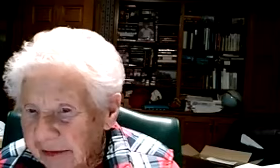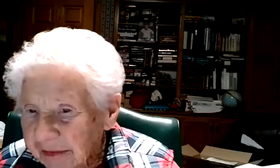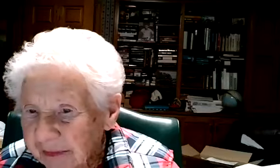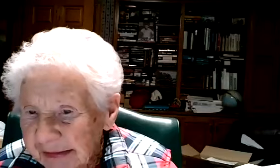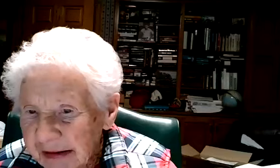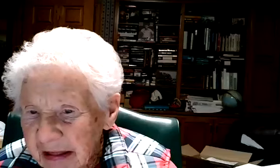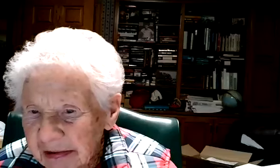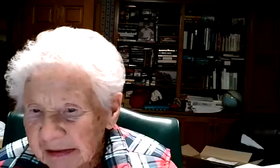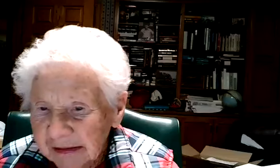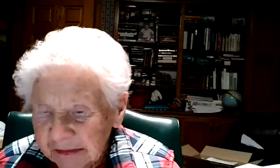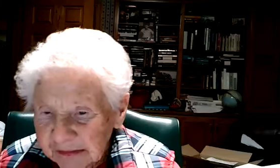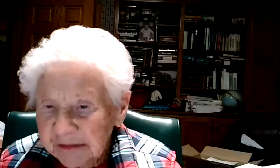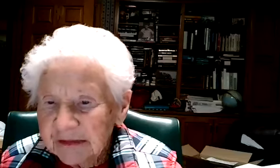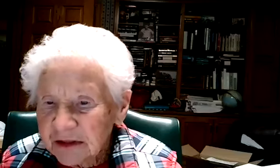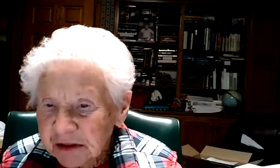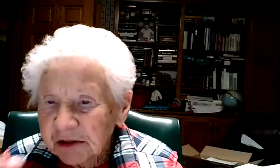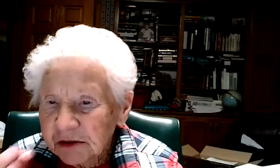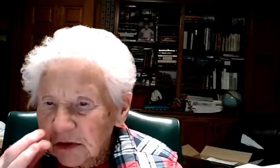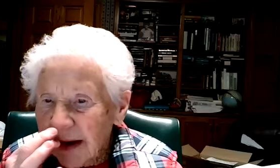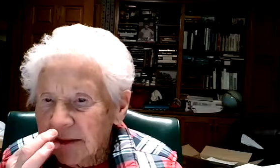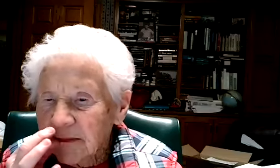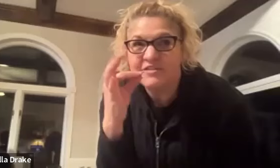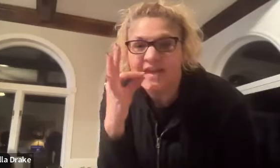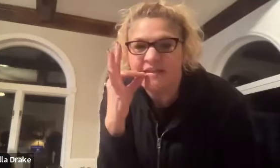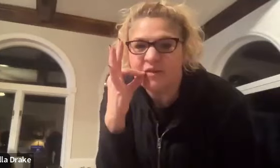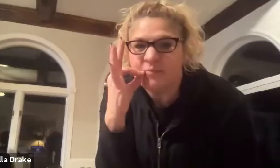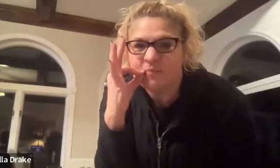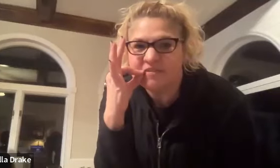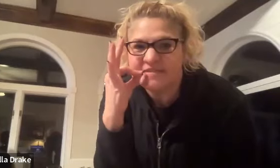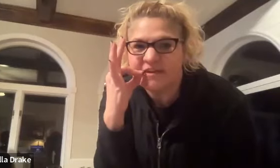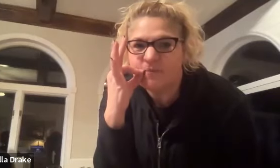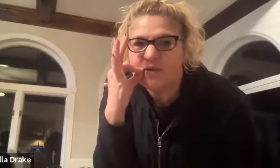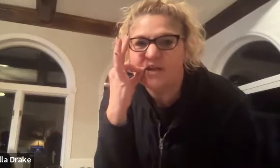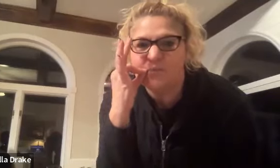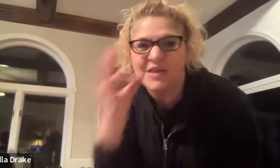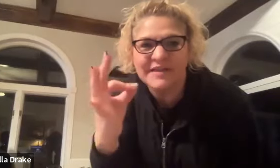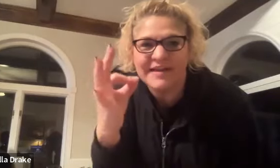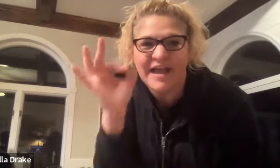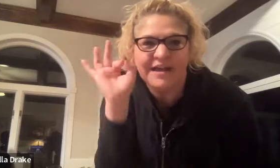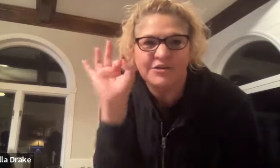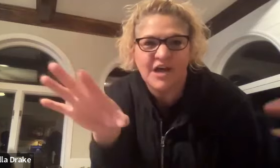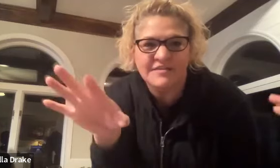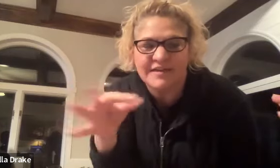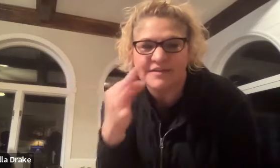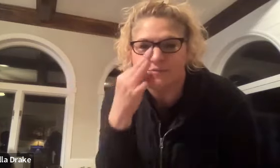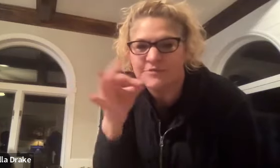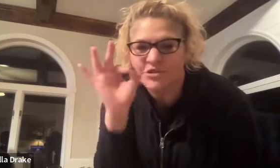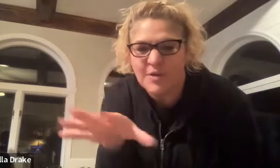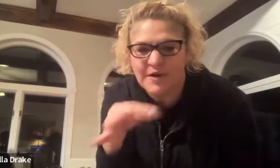you take your strawberry that you're putting in your mouth all right and you're taking the stem and you're plucking it out and you're tossing it strawberry